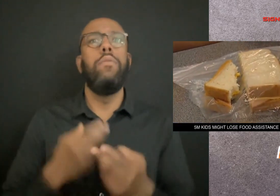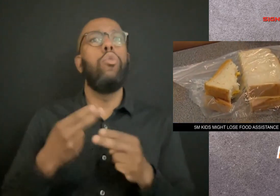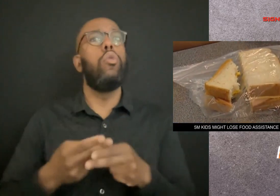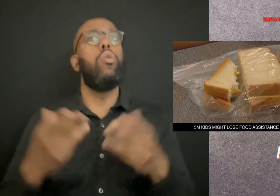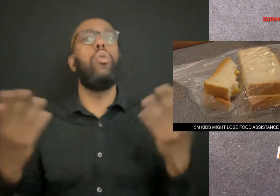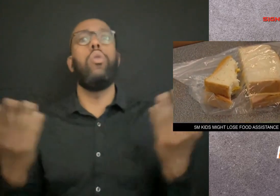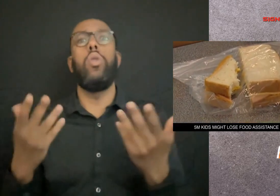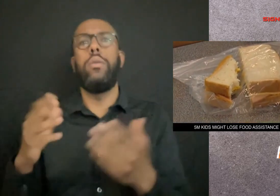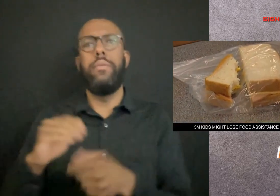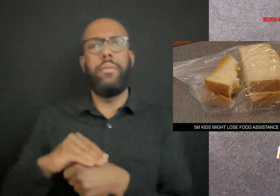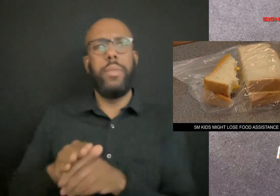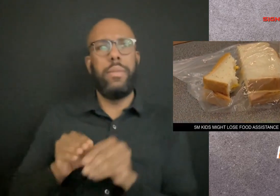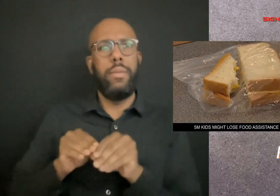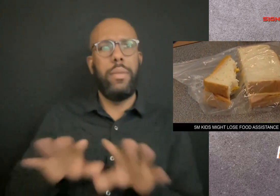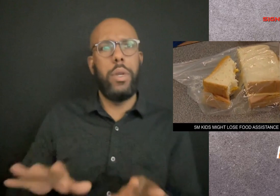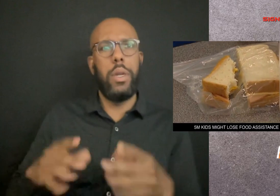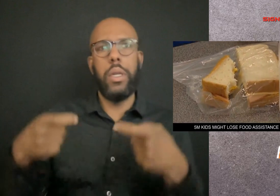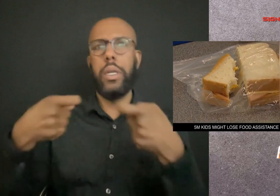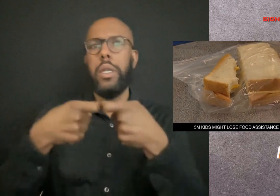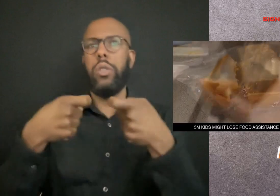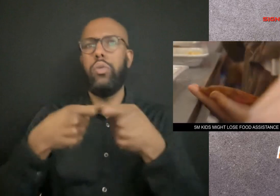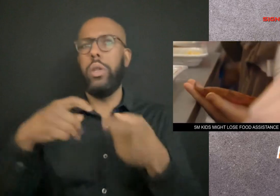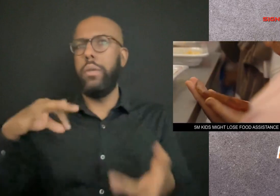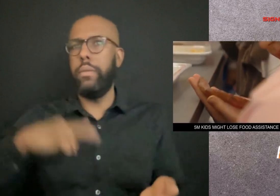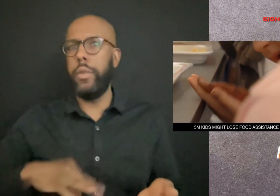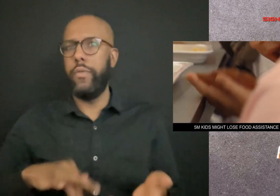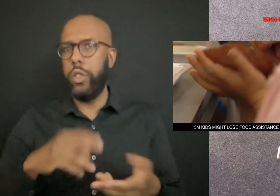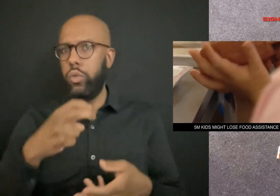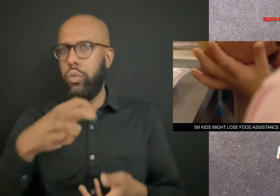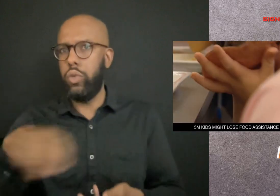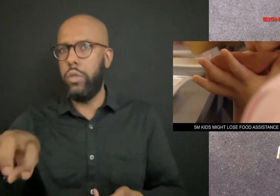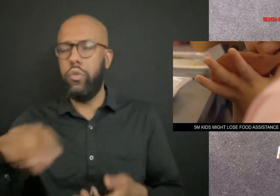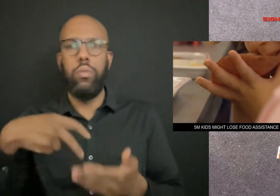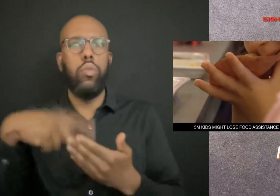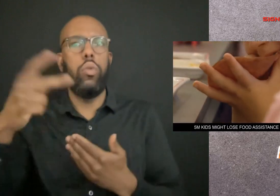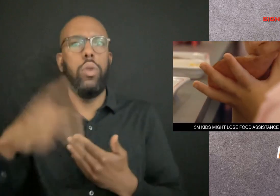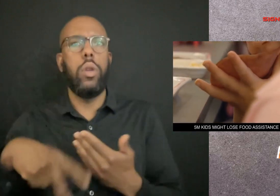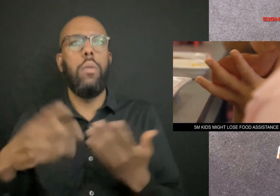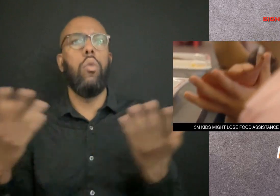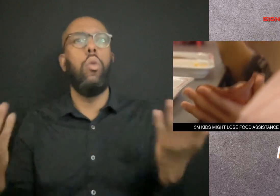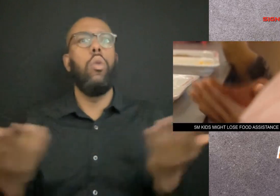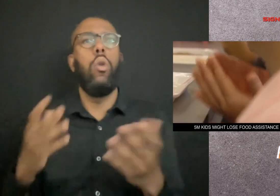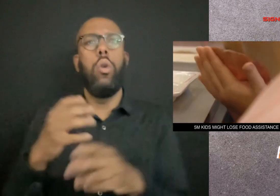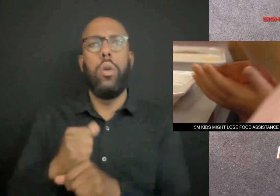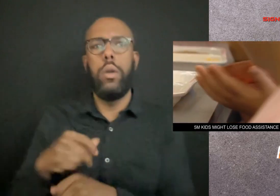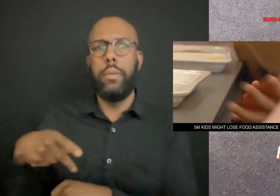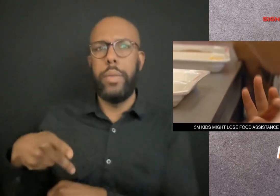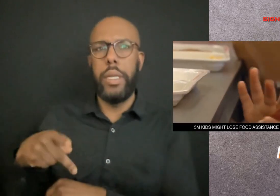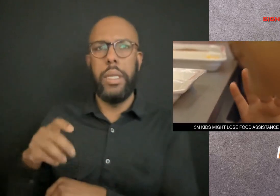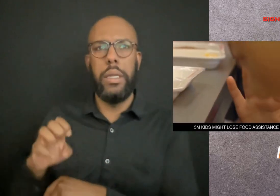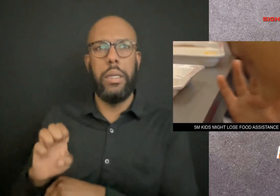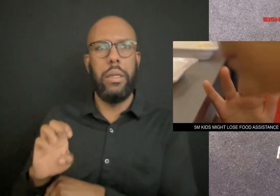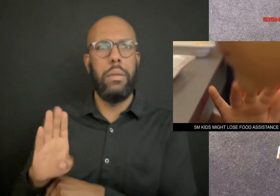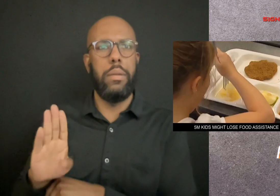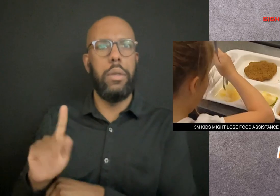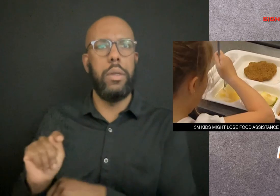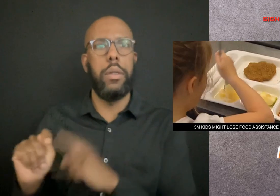It's called the Pandemic Electronic Benefits Transfer Program, or PEBT.